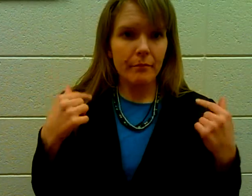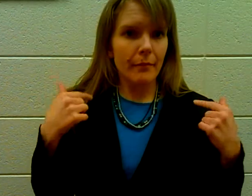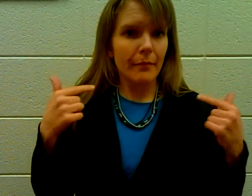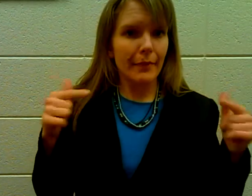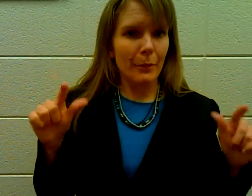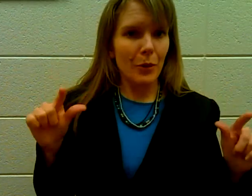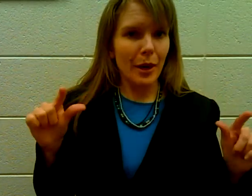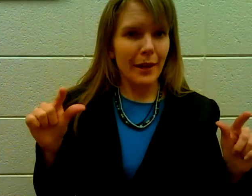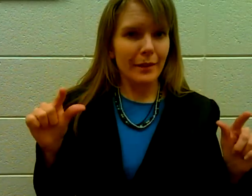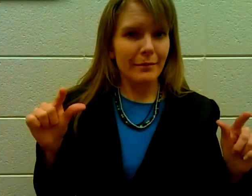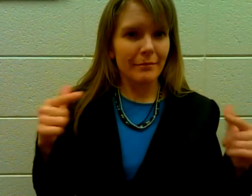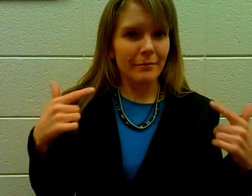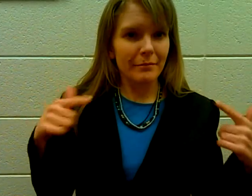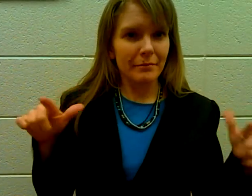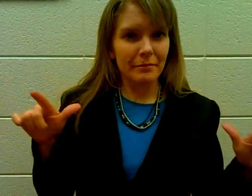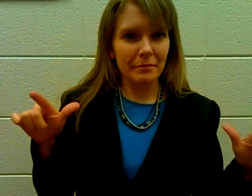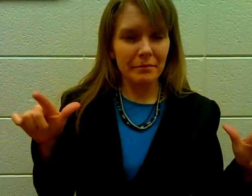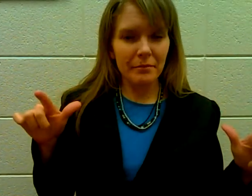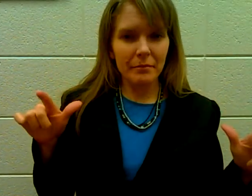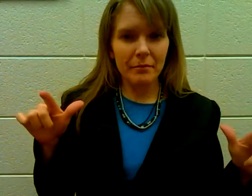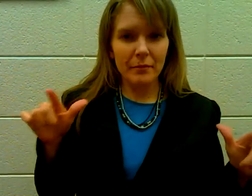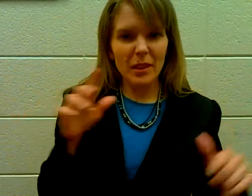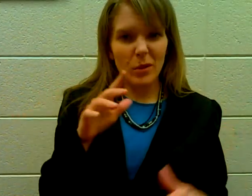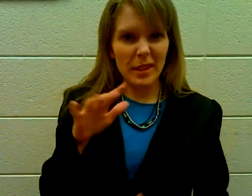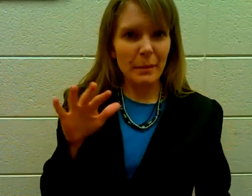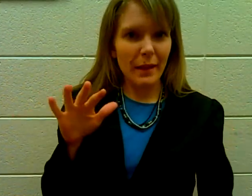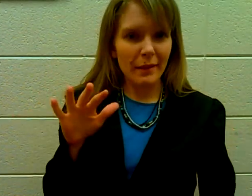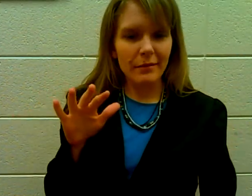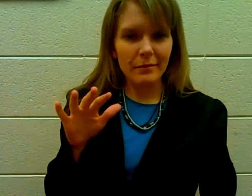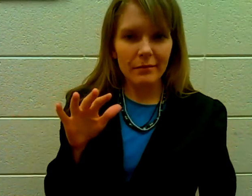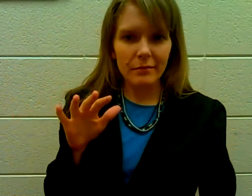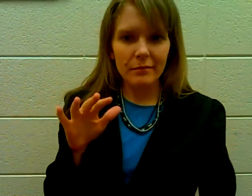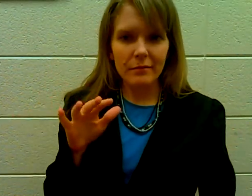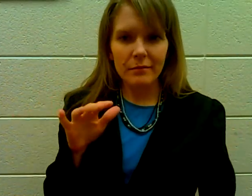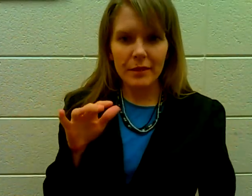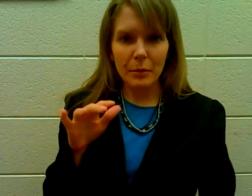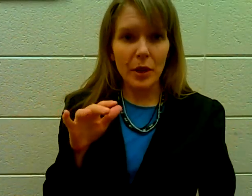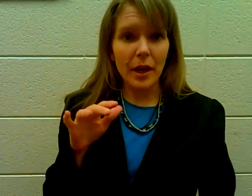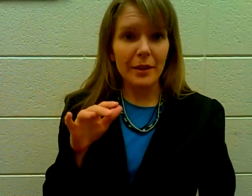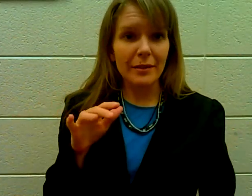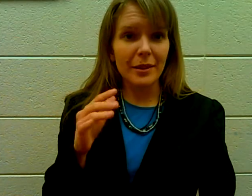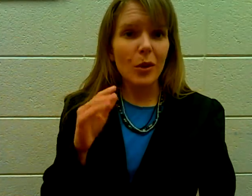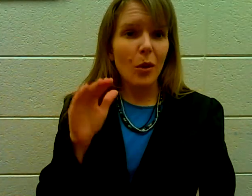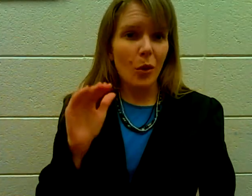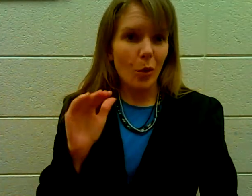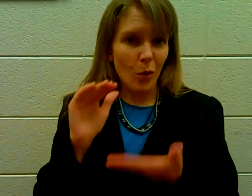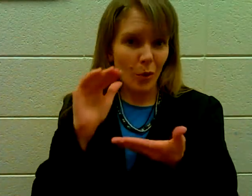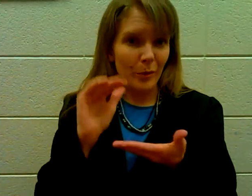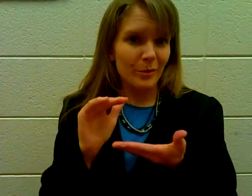Leprechaun. Or spell. Leprechaun. Or spell. Borum.